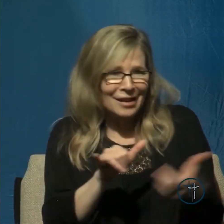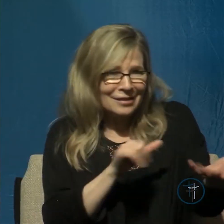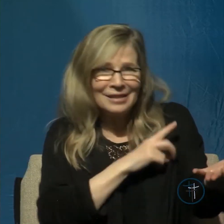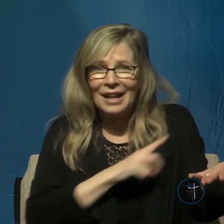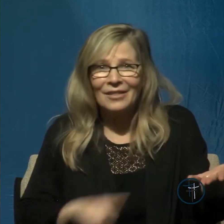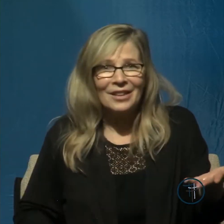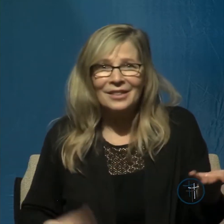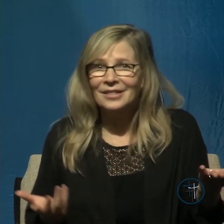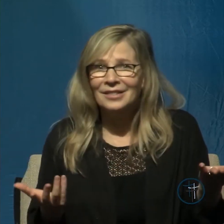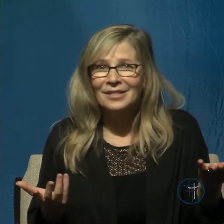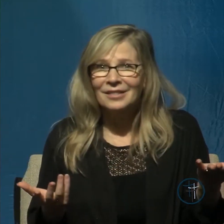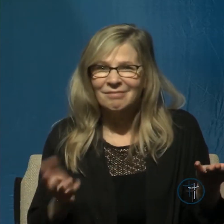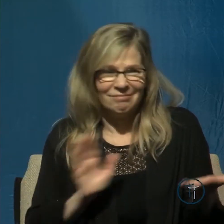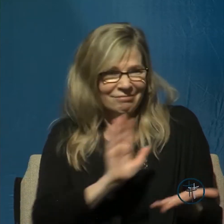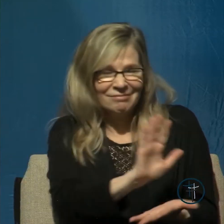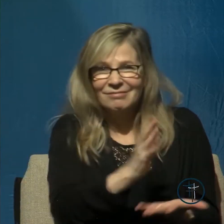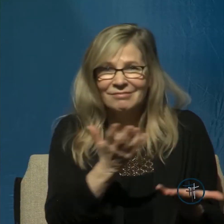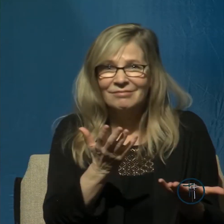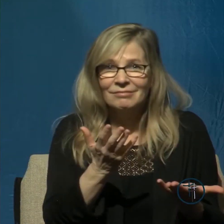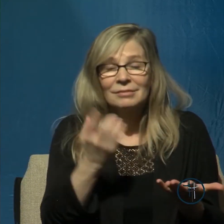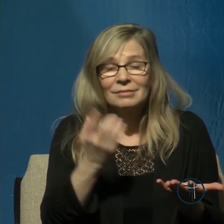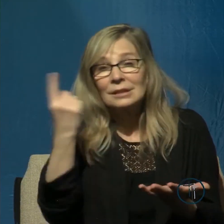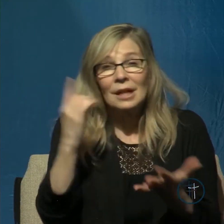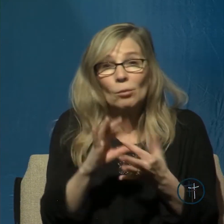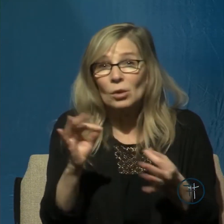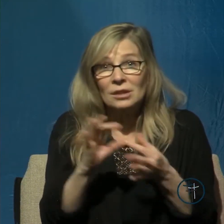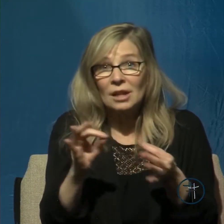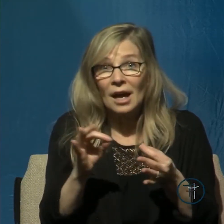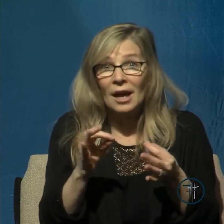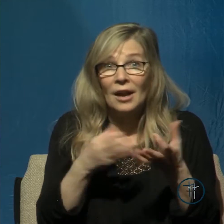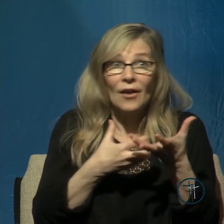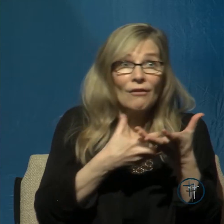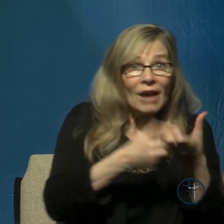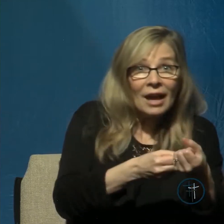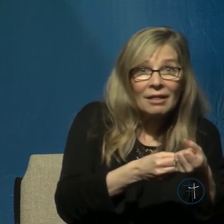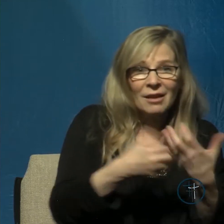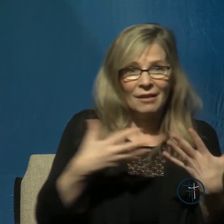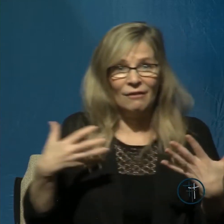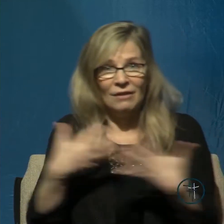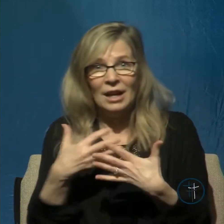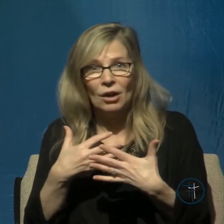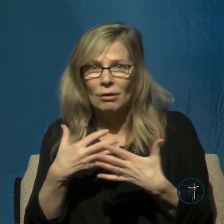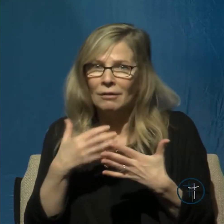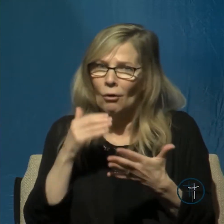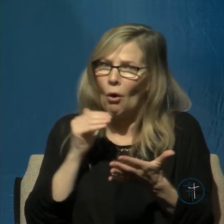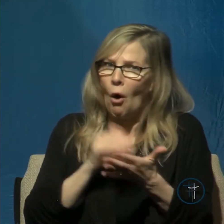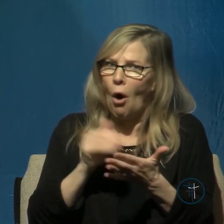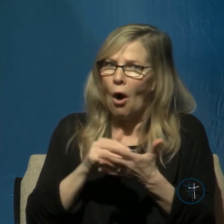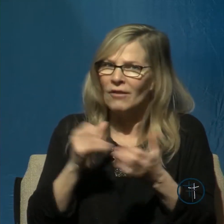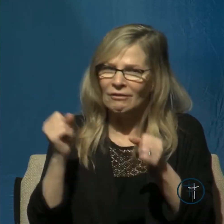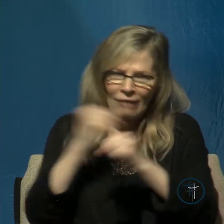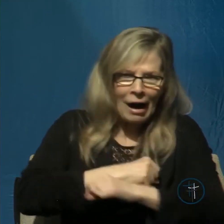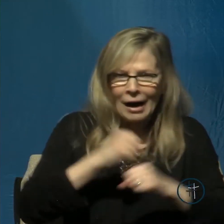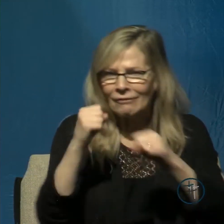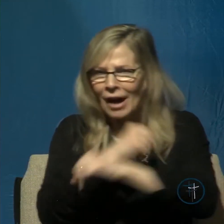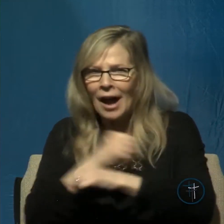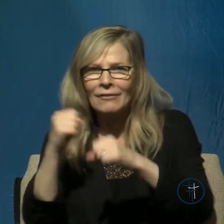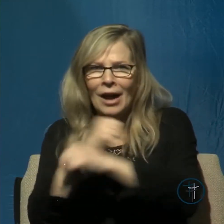he is. Or as someone so aptly put it, faith and fear very often fight each other for mastery of the soul. Isn't that true?